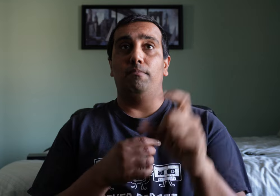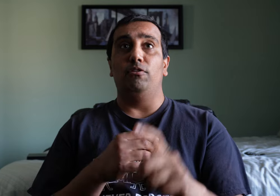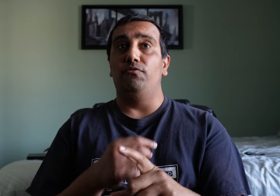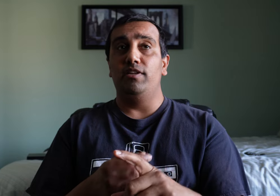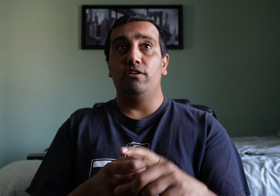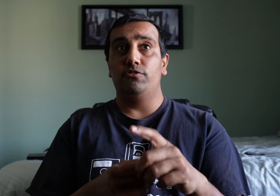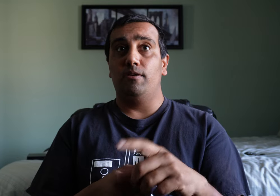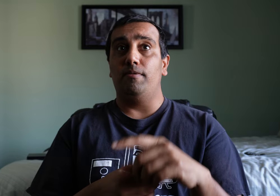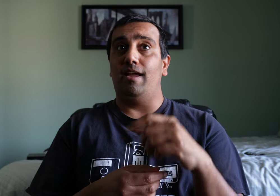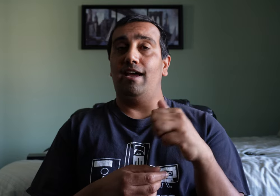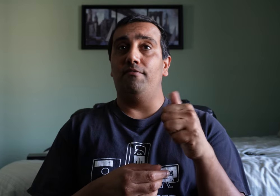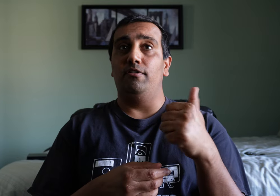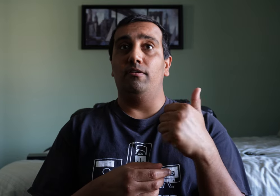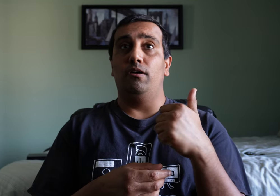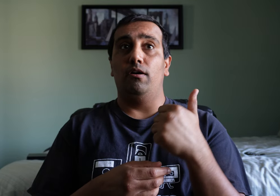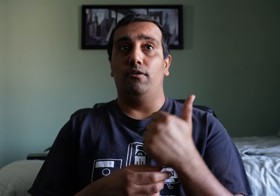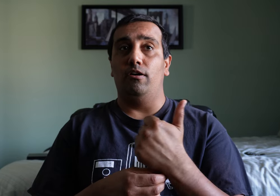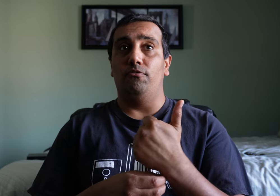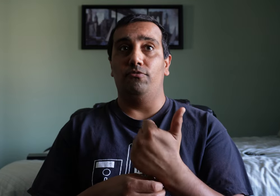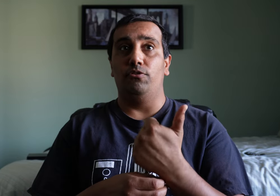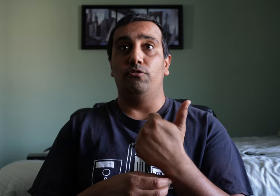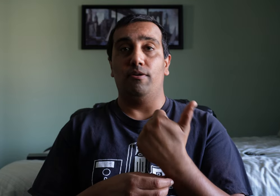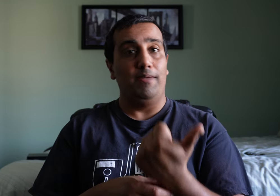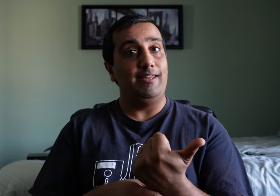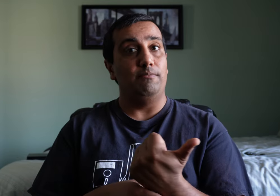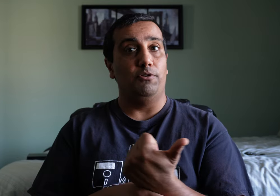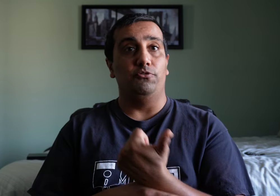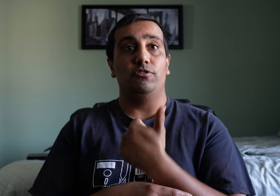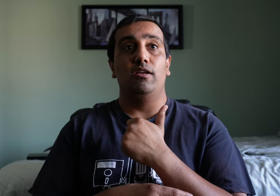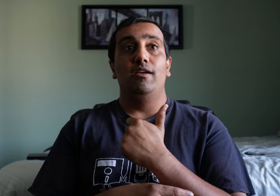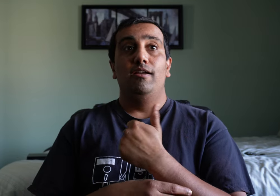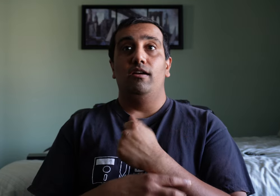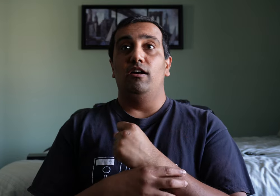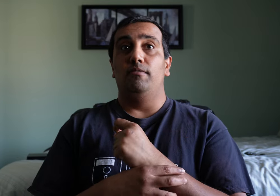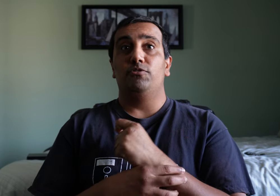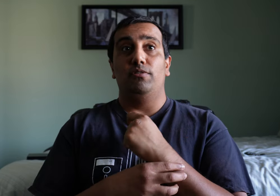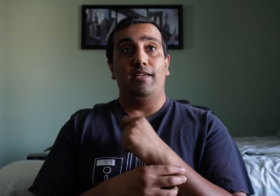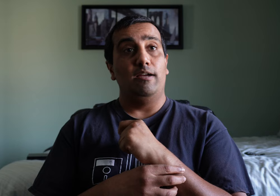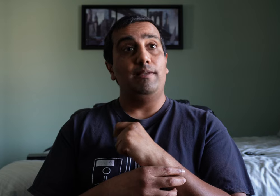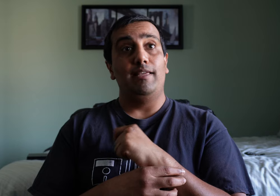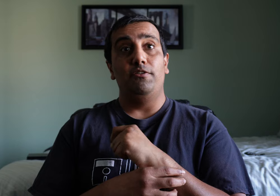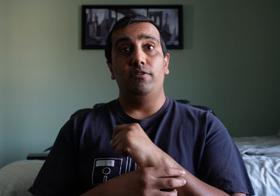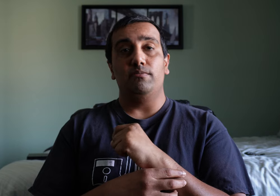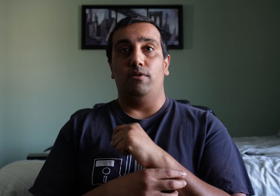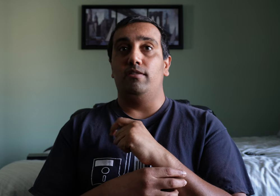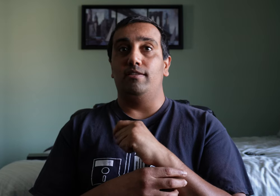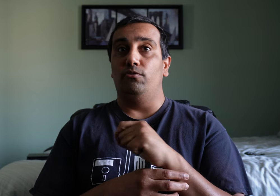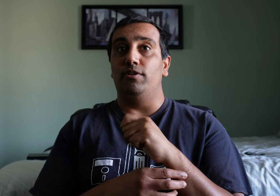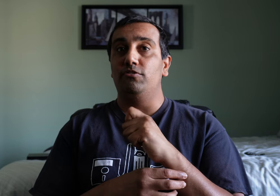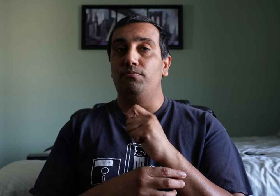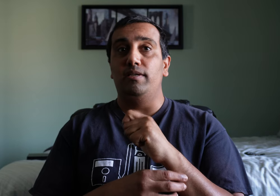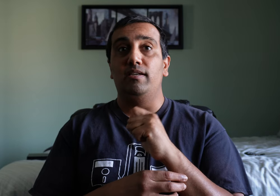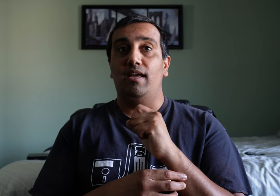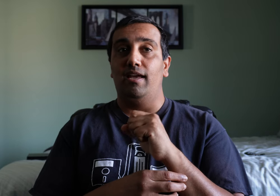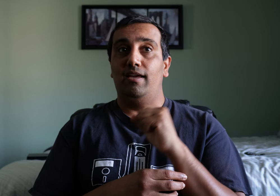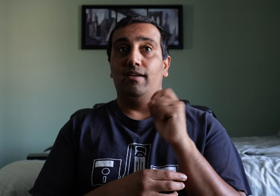couple of videos up. And I have the, uh, photo companion posts. Um, so late coming later this month is going to be a,